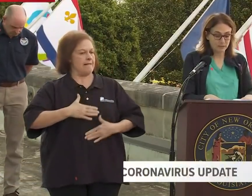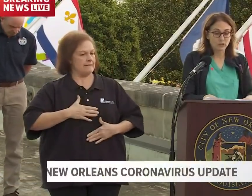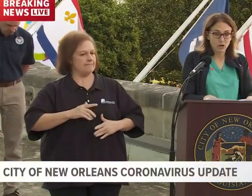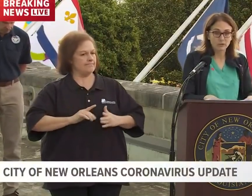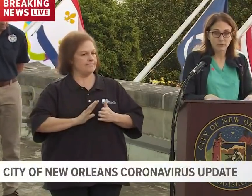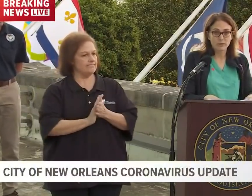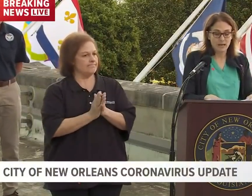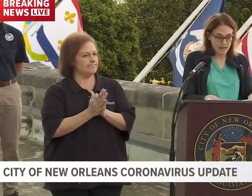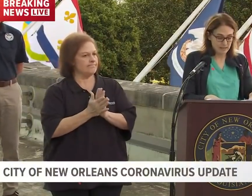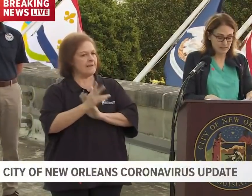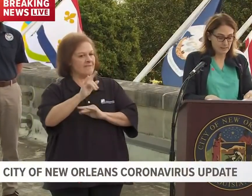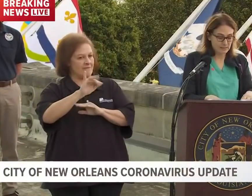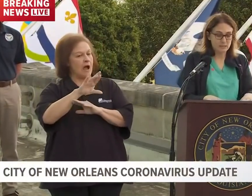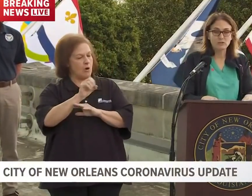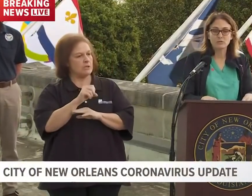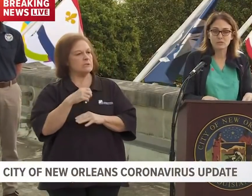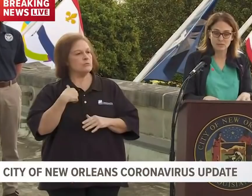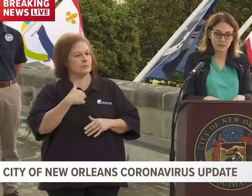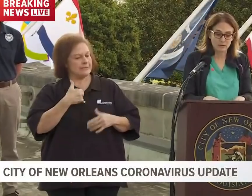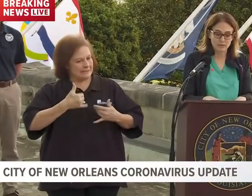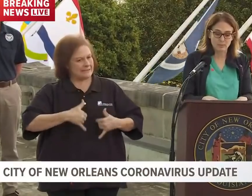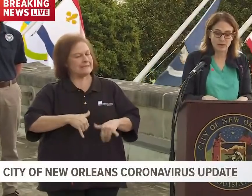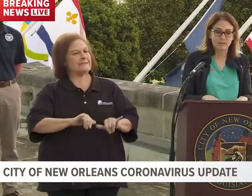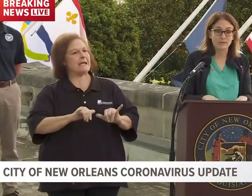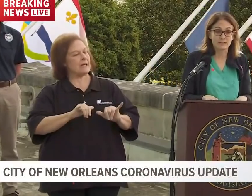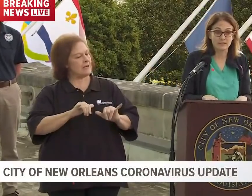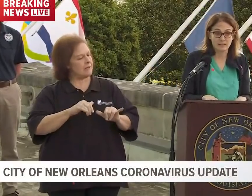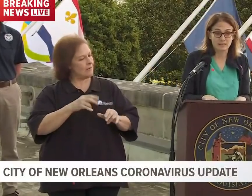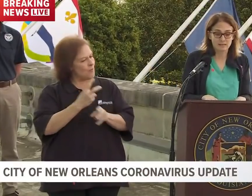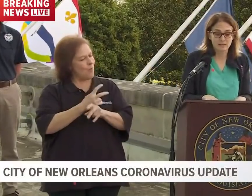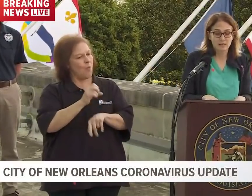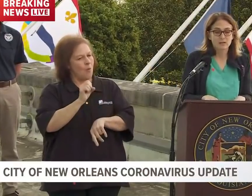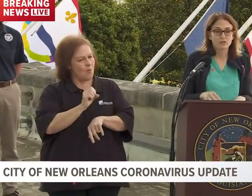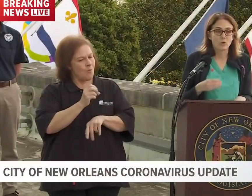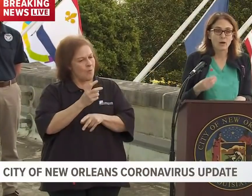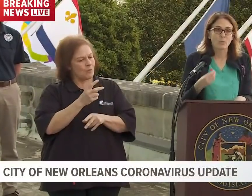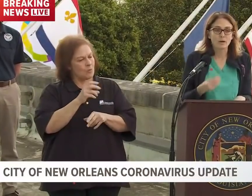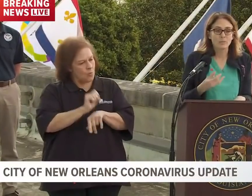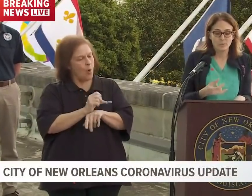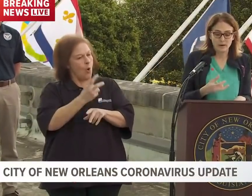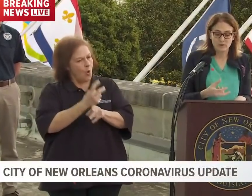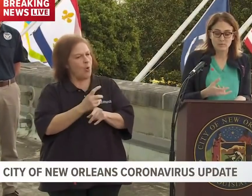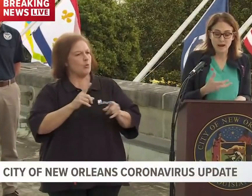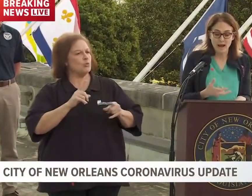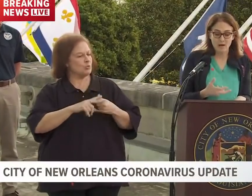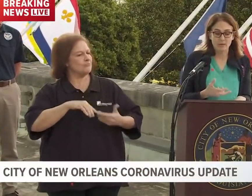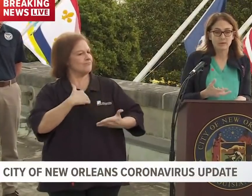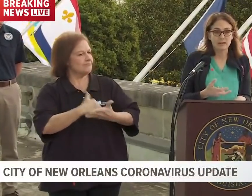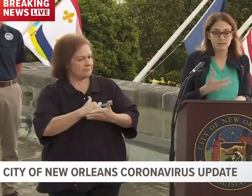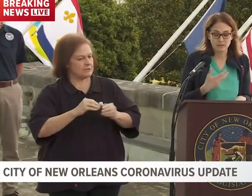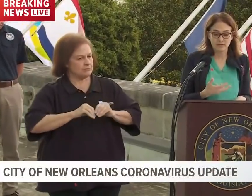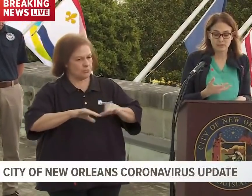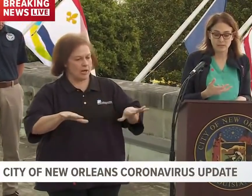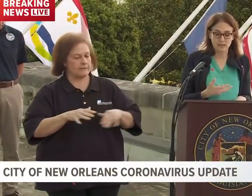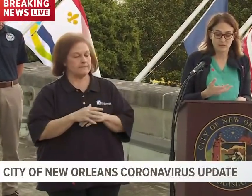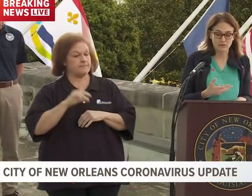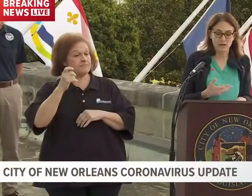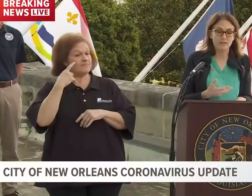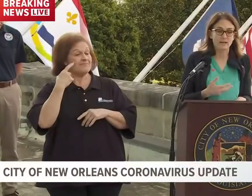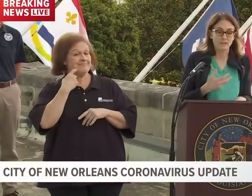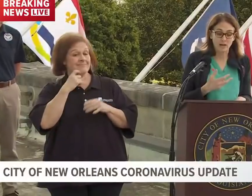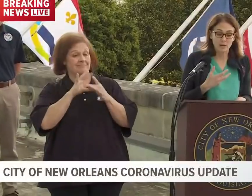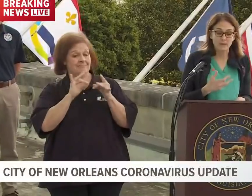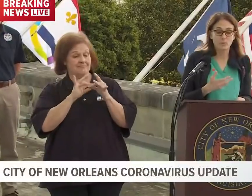to have a long road ahead to continue to slow the spread of the disease. So I want to prepare you now, as the governor said